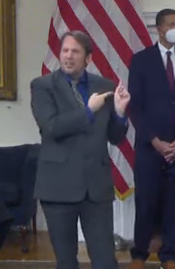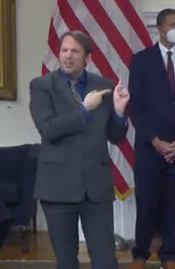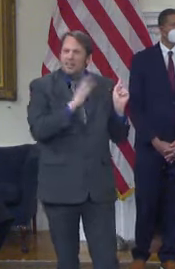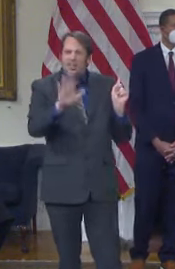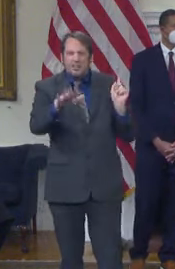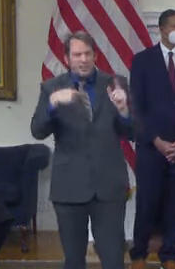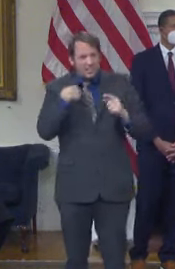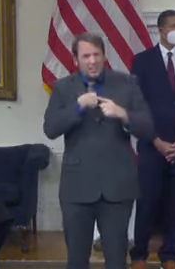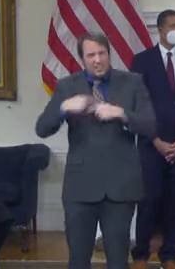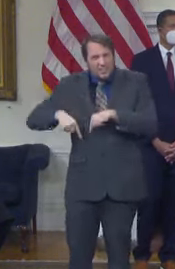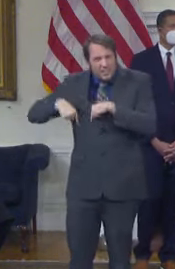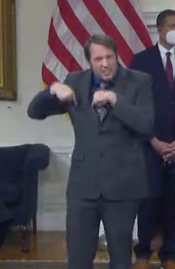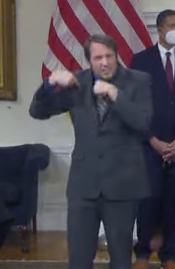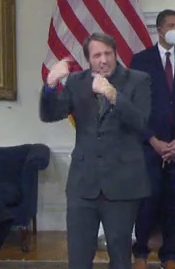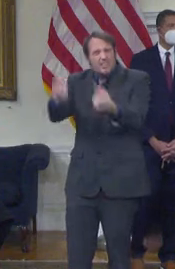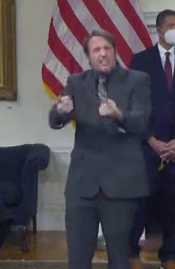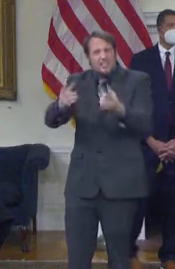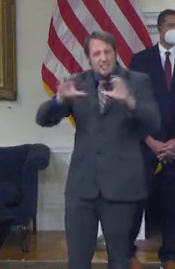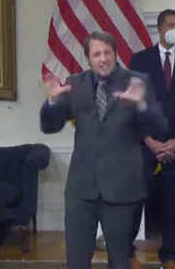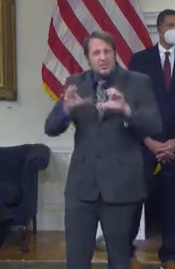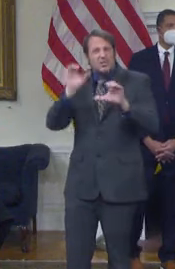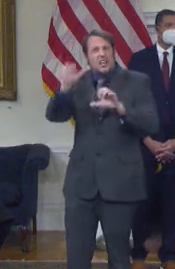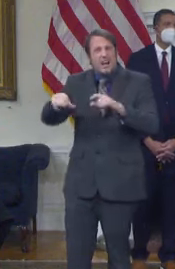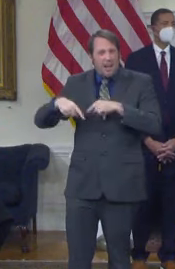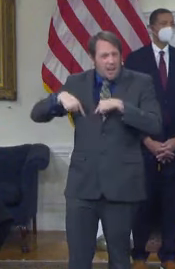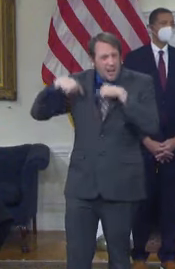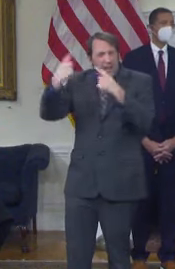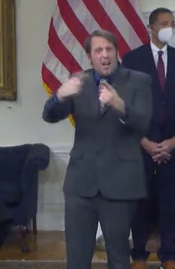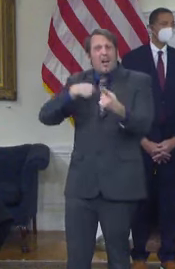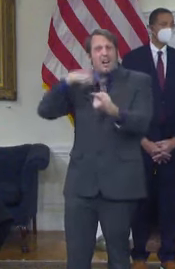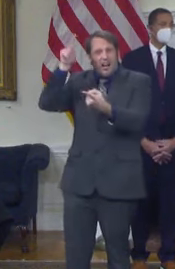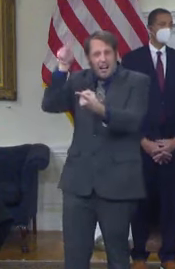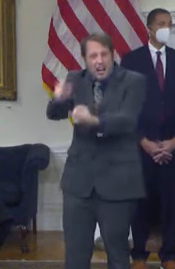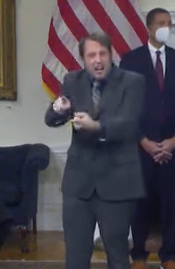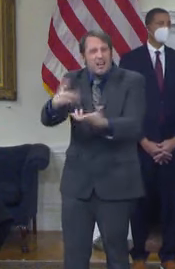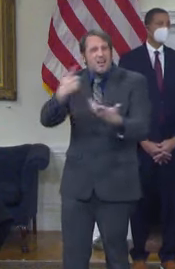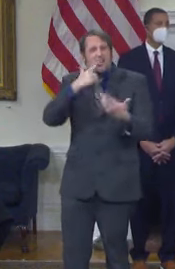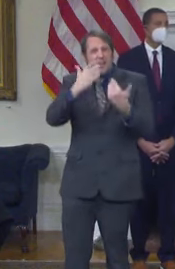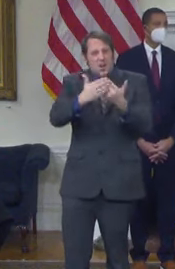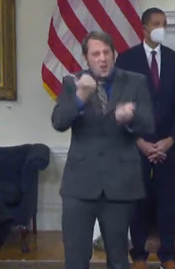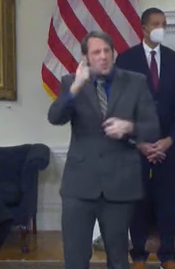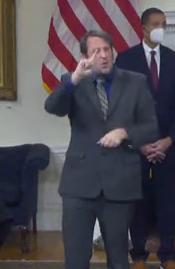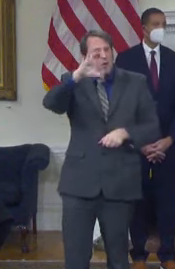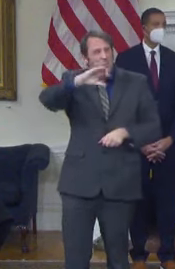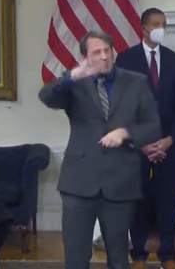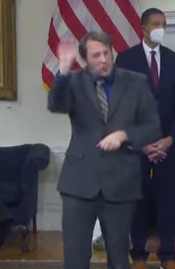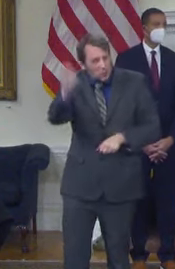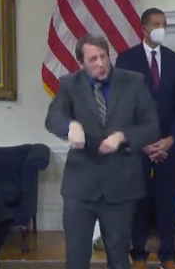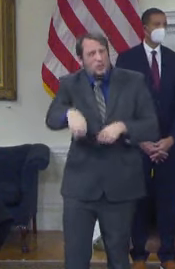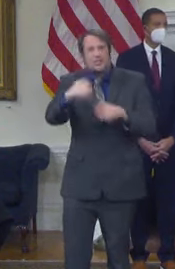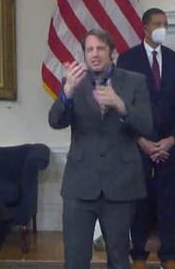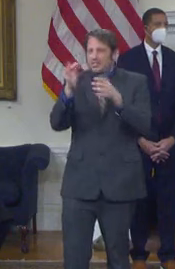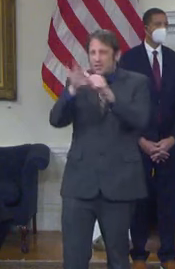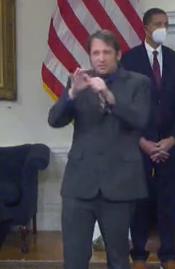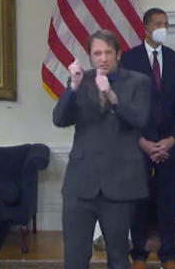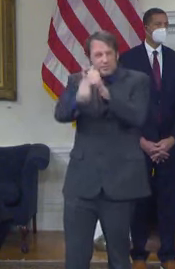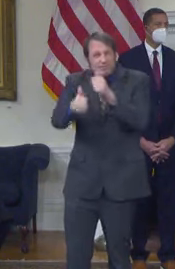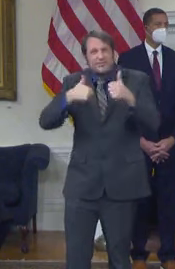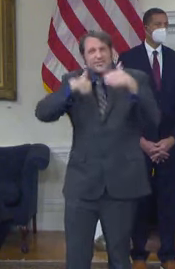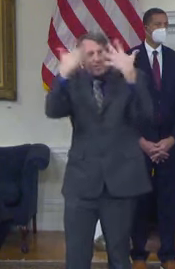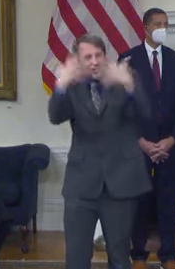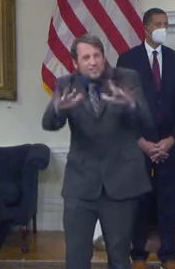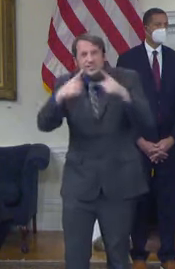legislation passed either unanimously or nearly unanimously with the help of my colleagues across the aisle. And what I announced today was